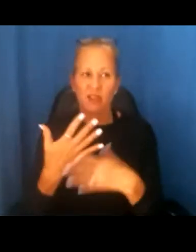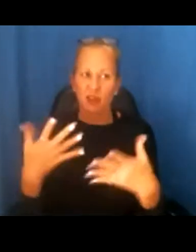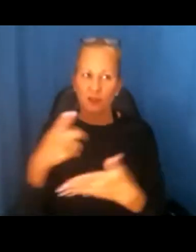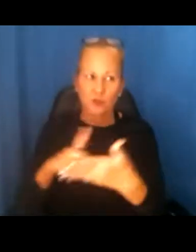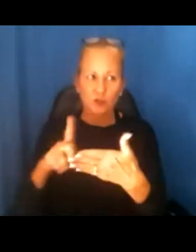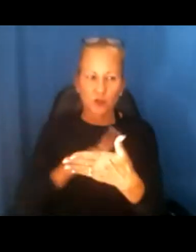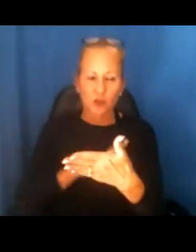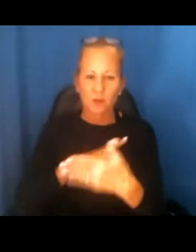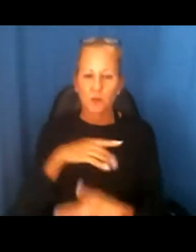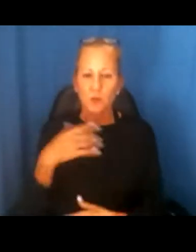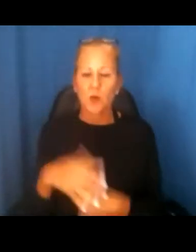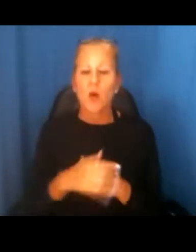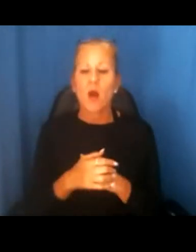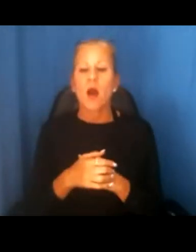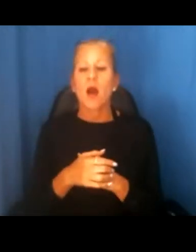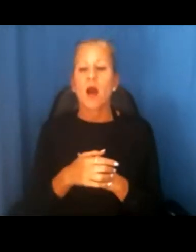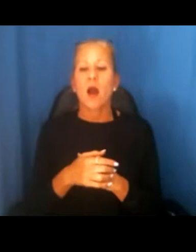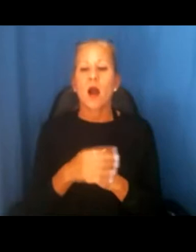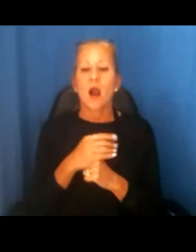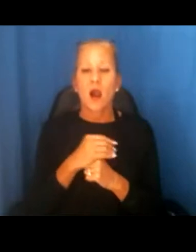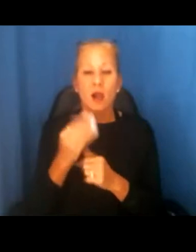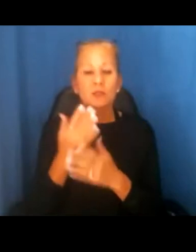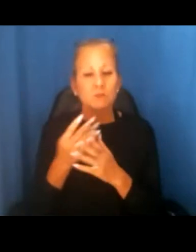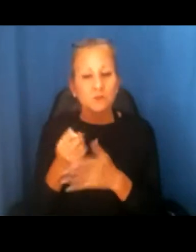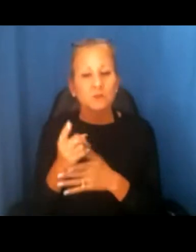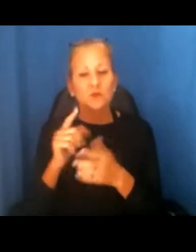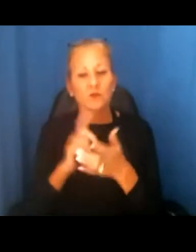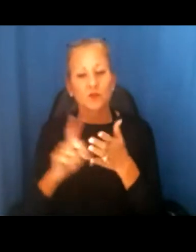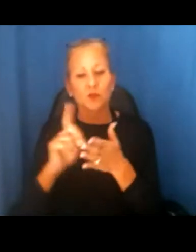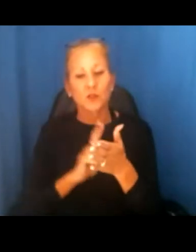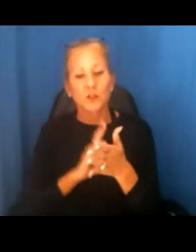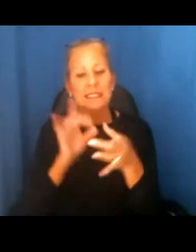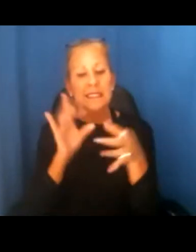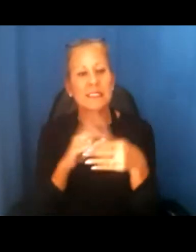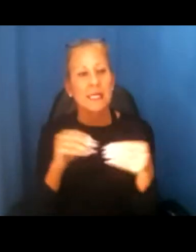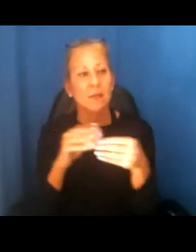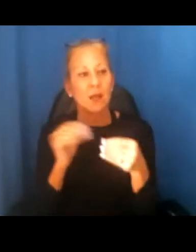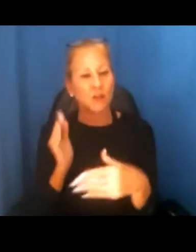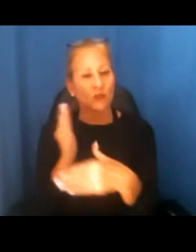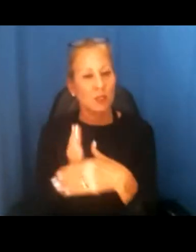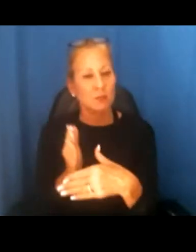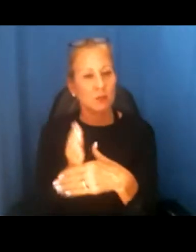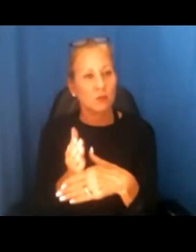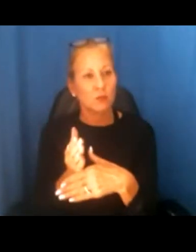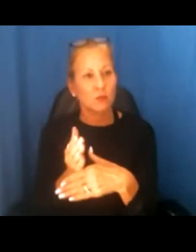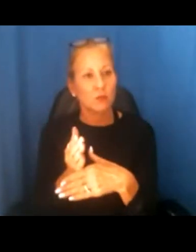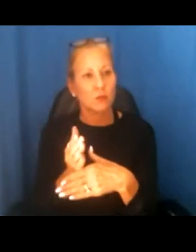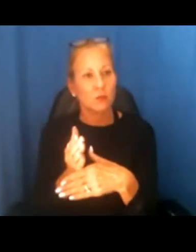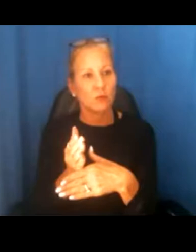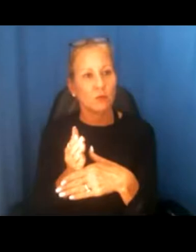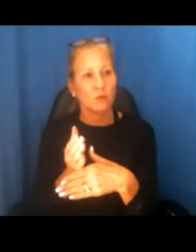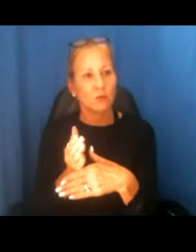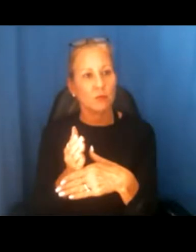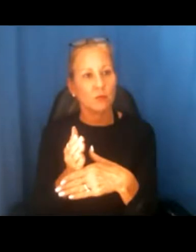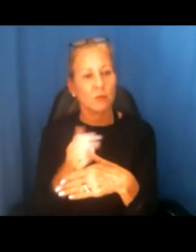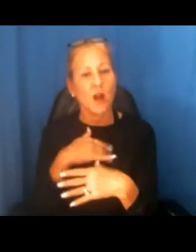And there are also allegations of discriminatory statements and harassments. I'm not going to